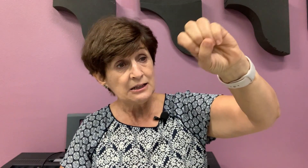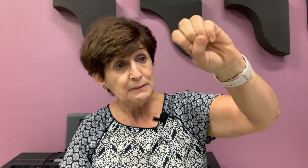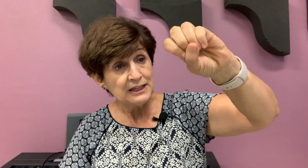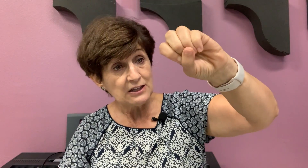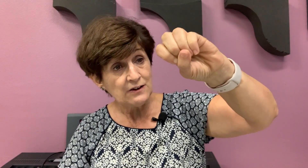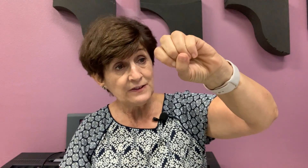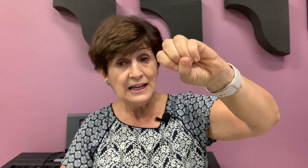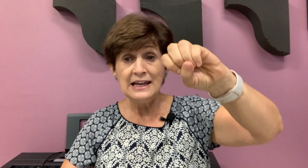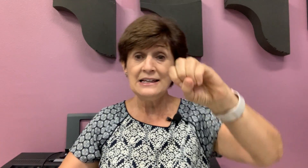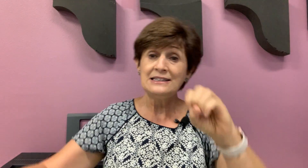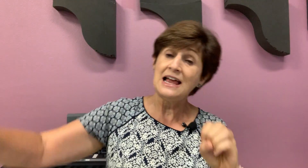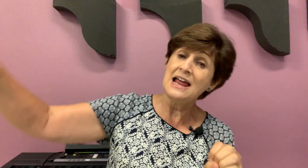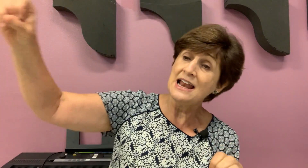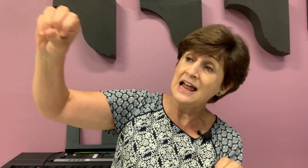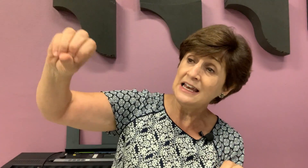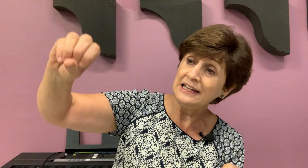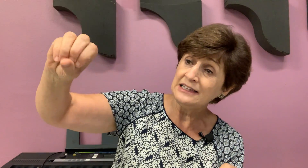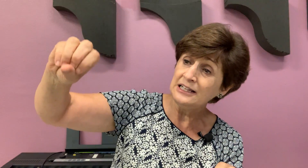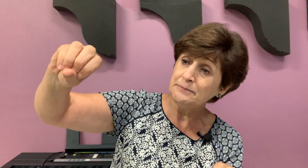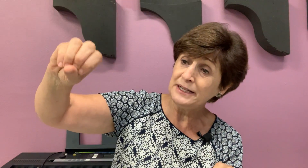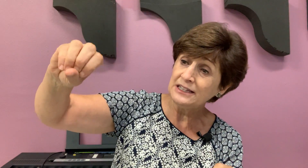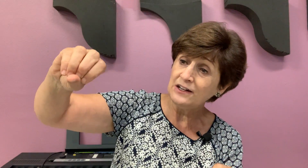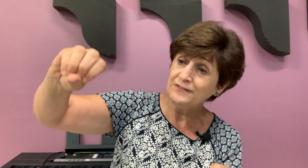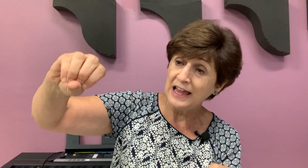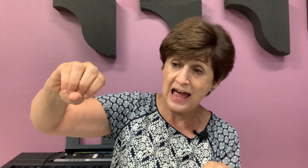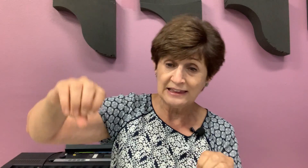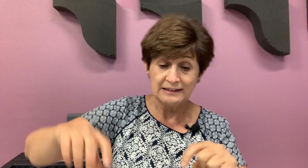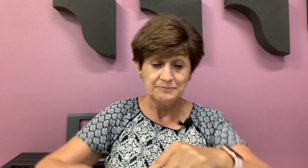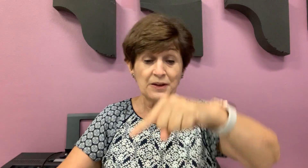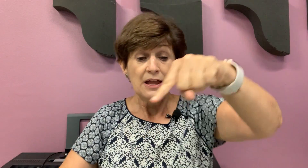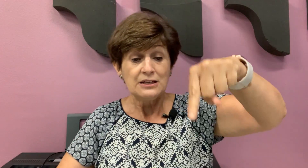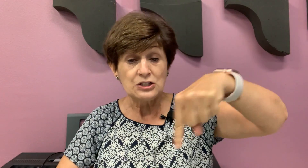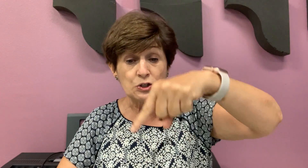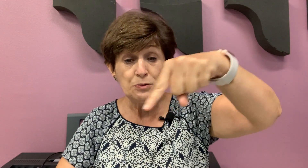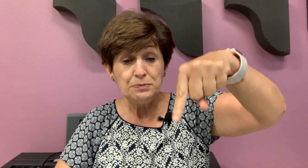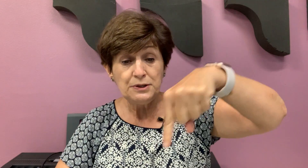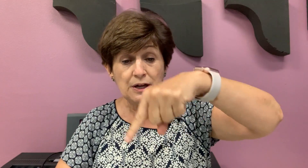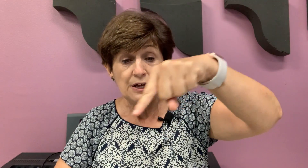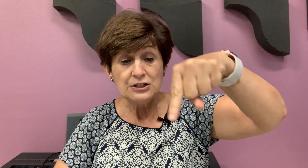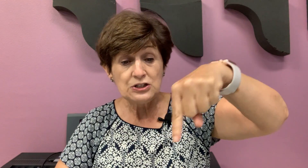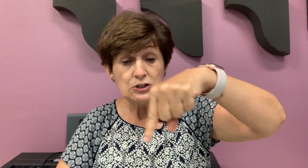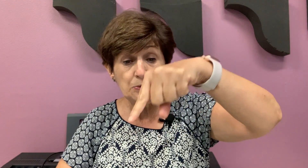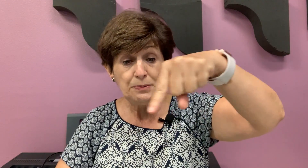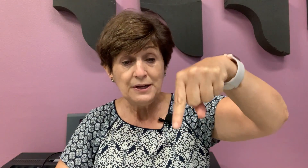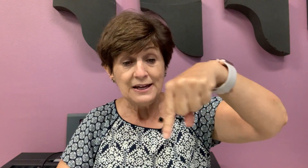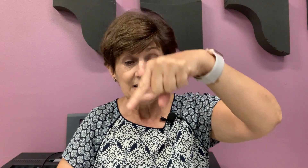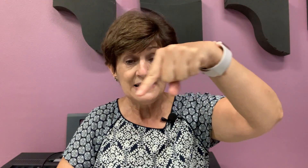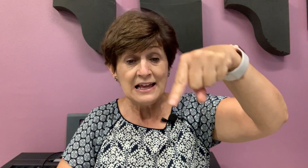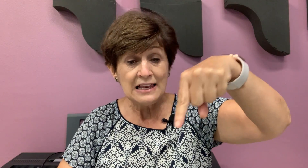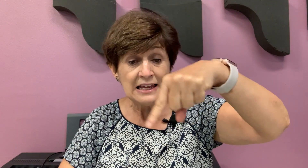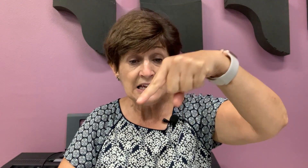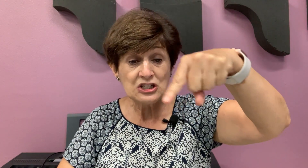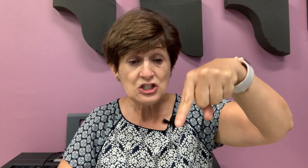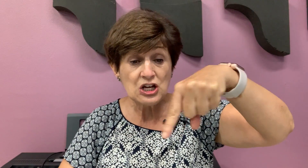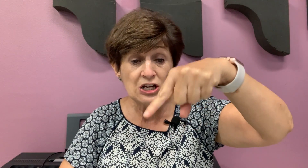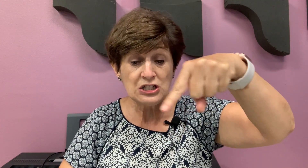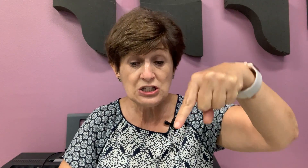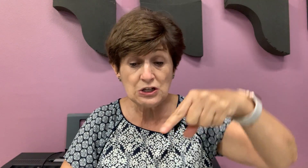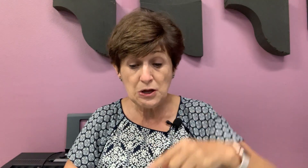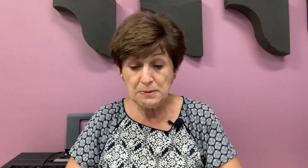bit of this, and a little bit of that. Soup, soup, delicious soup.